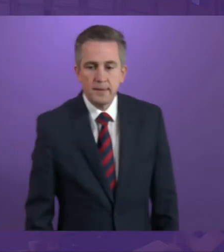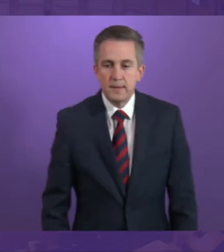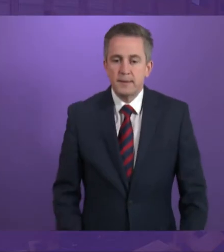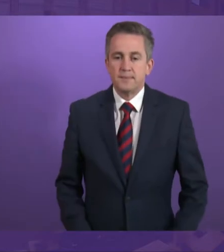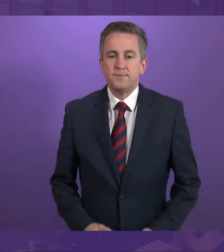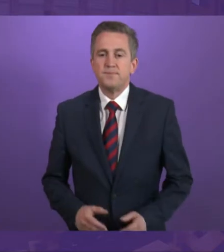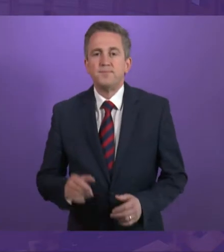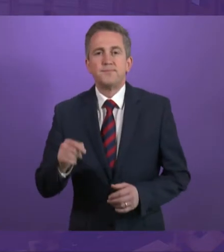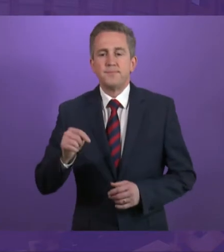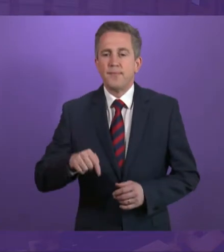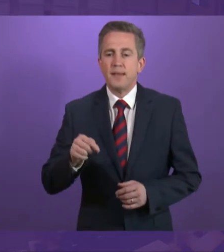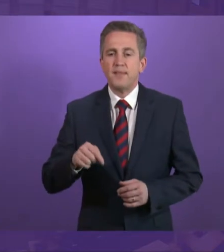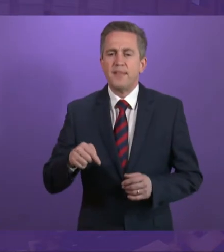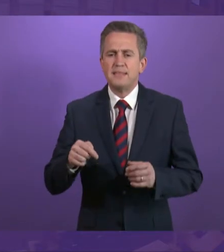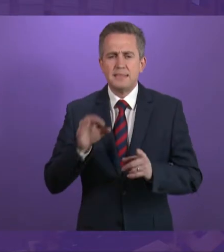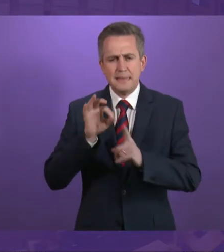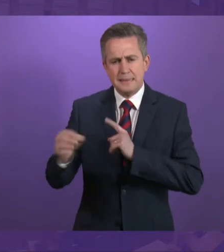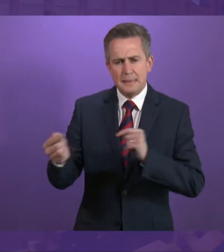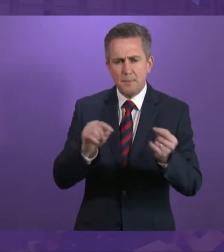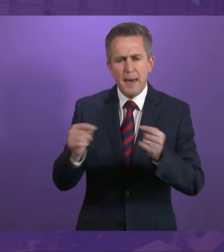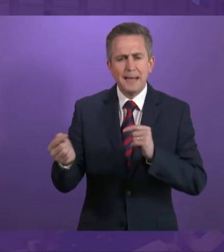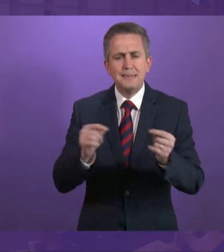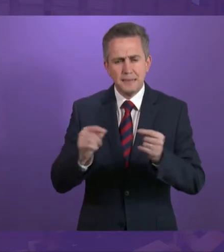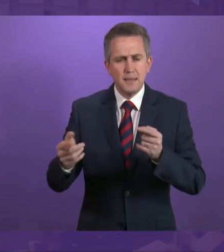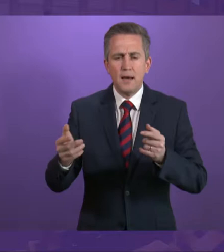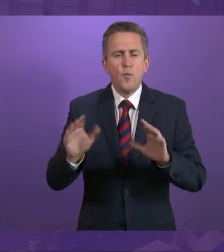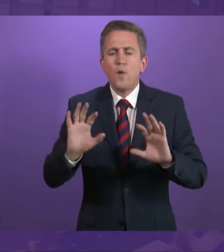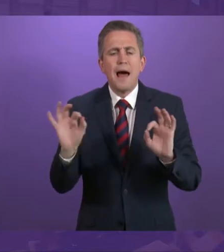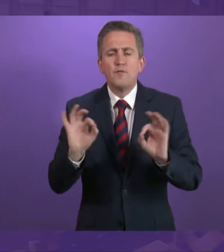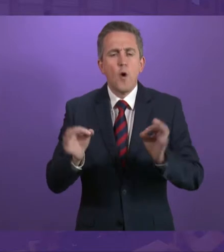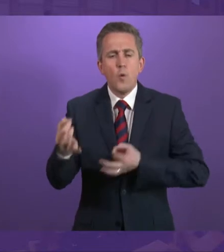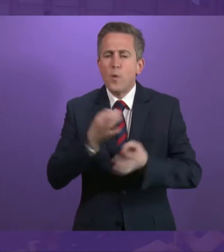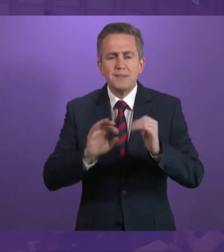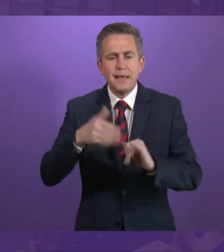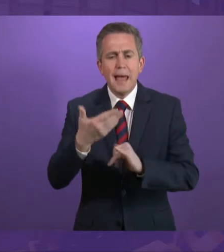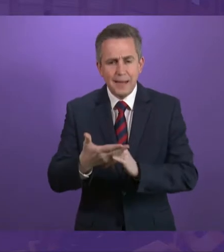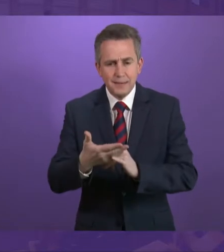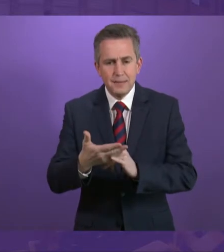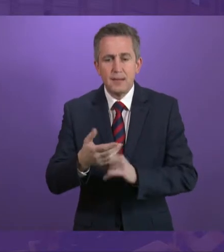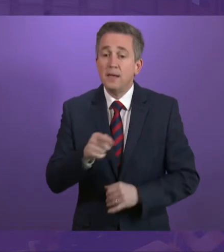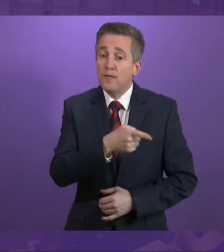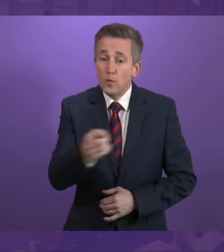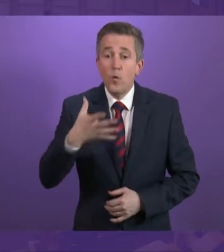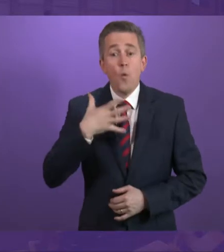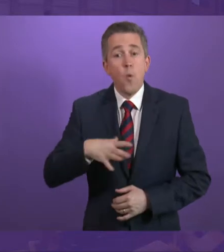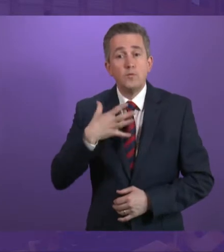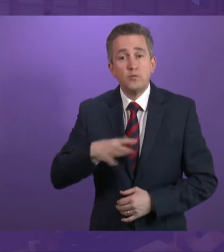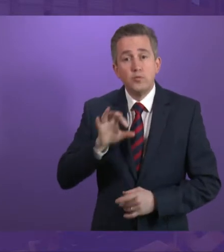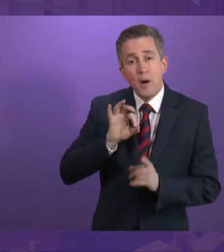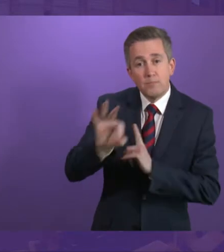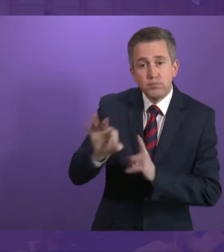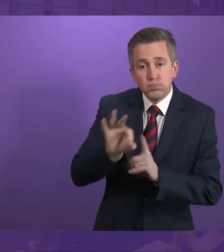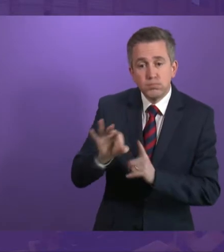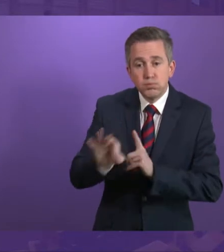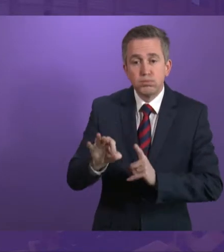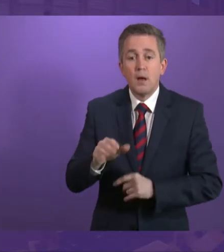This debate will be concluded without any questions being put. Can I ask those members who wish to speak in the debate, please press the